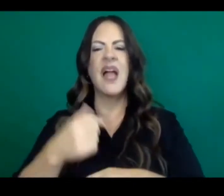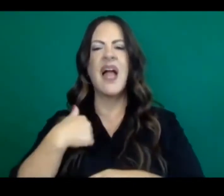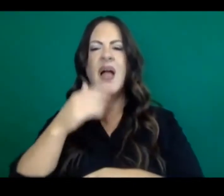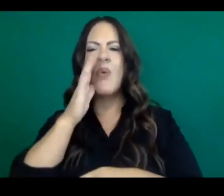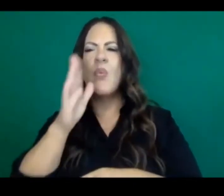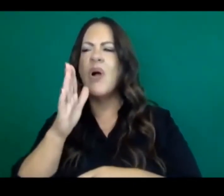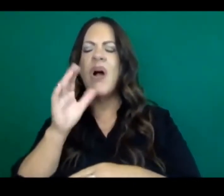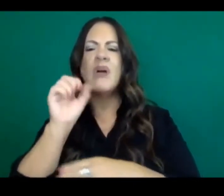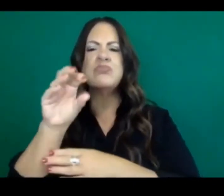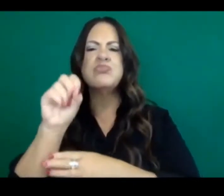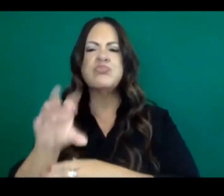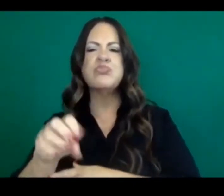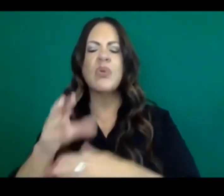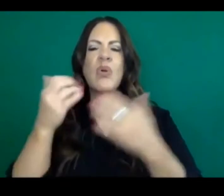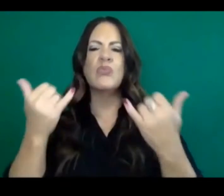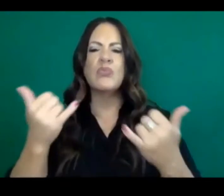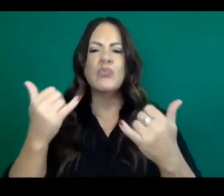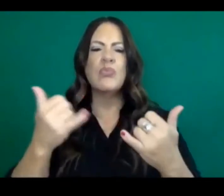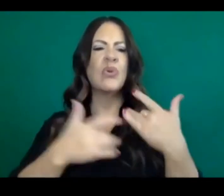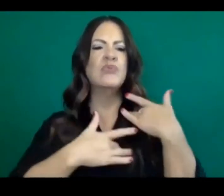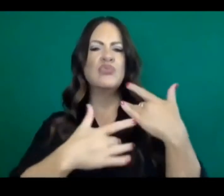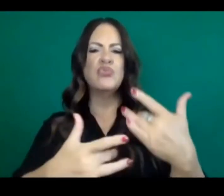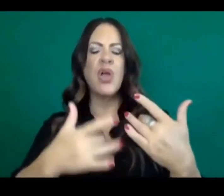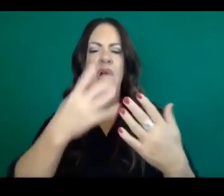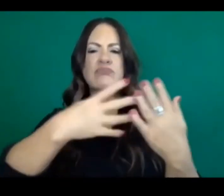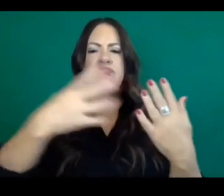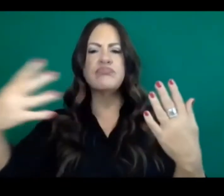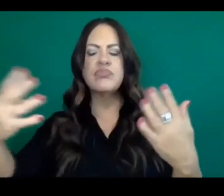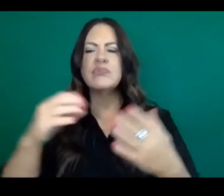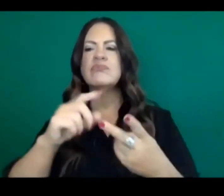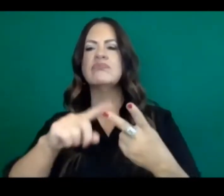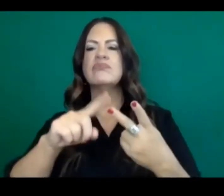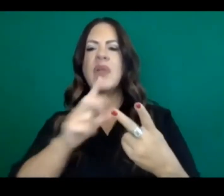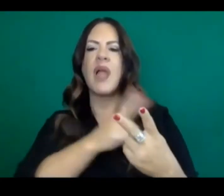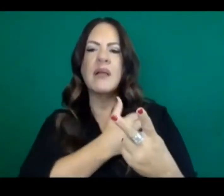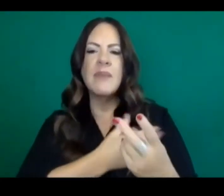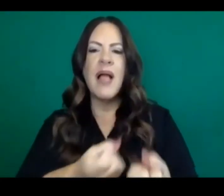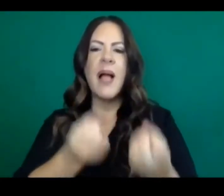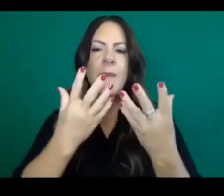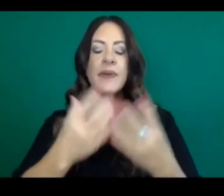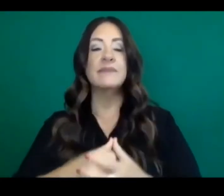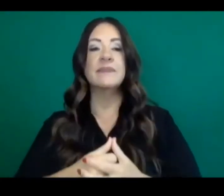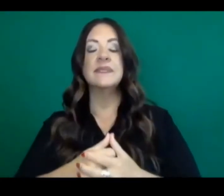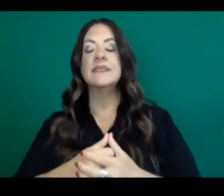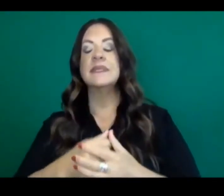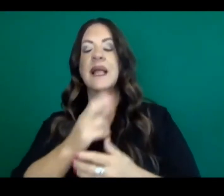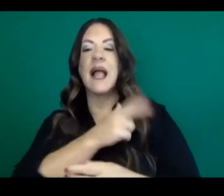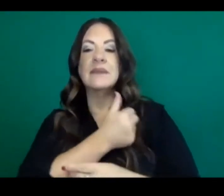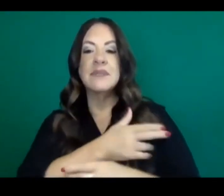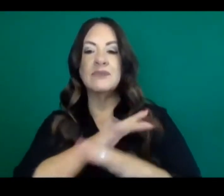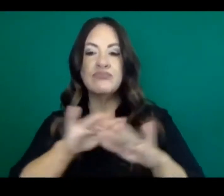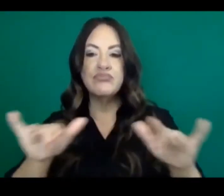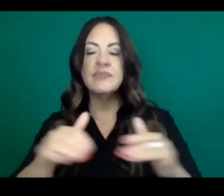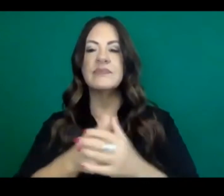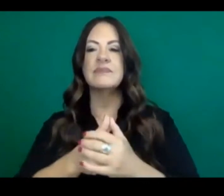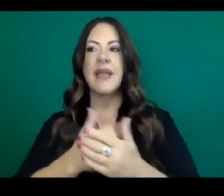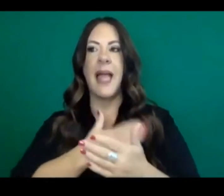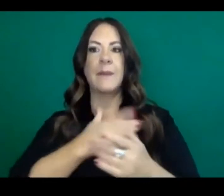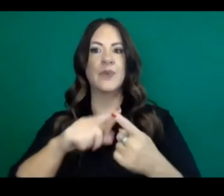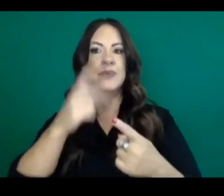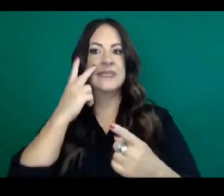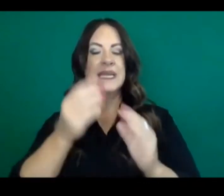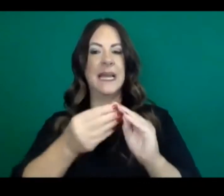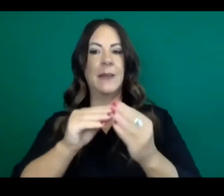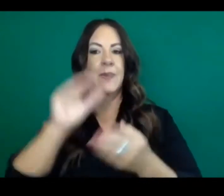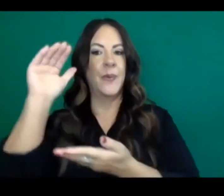case numbers and hospitalizations. I'm happy to share that we continue to see down trends in both cases and hospitalizations. So new cases for